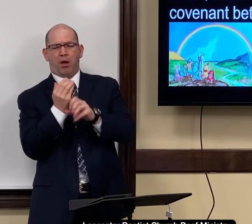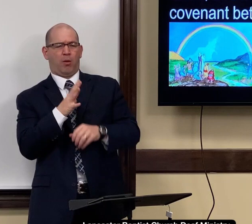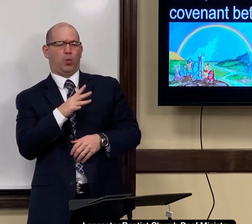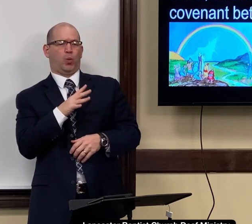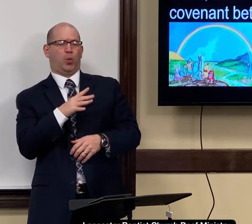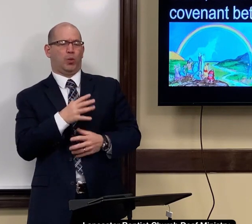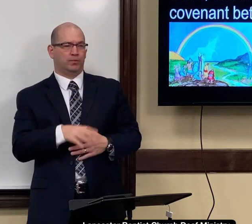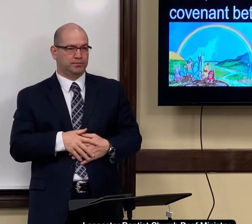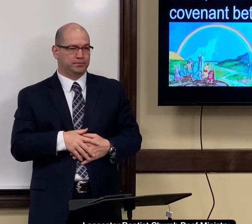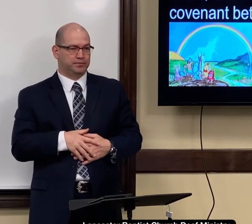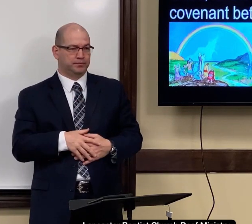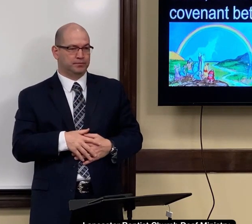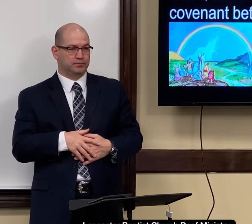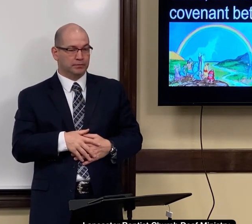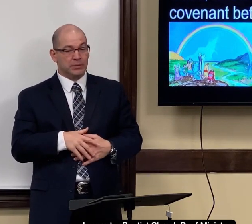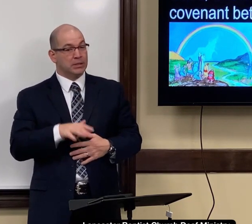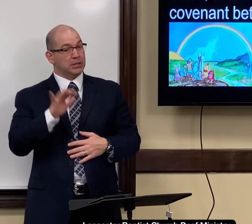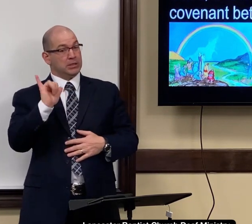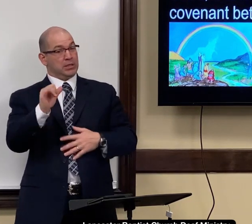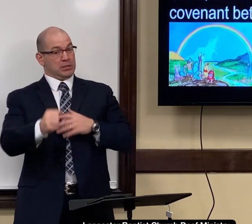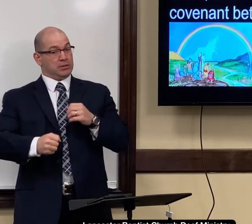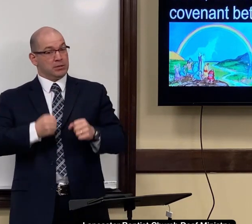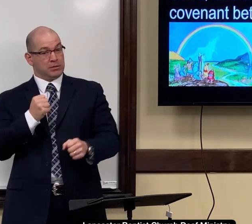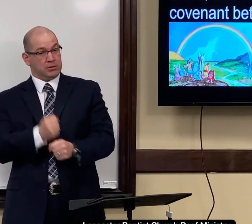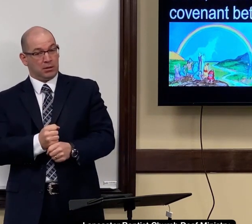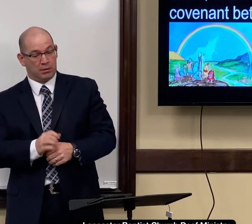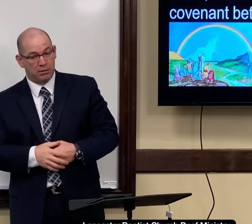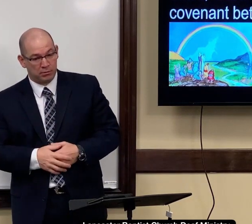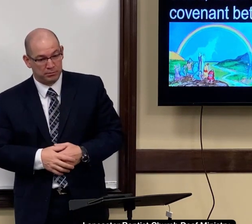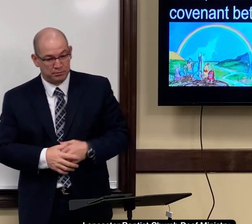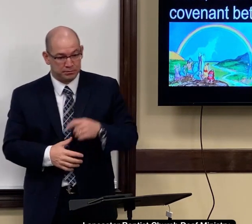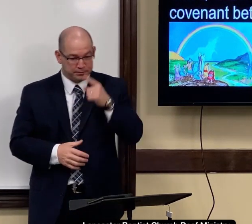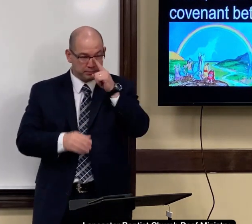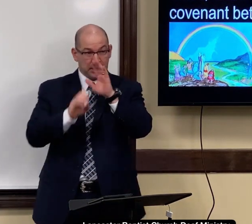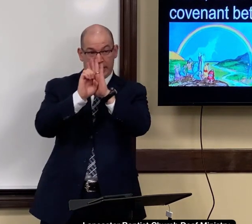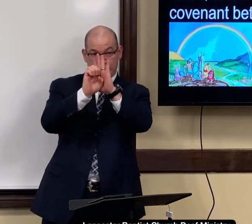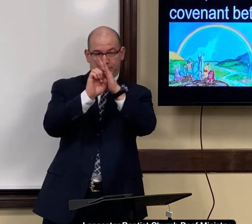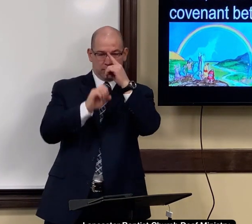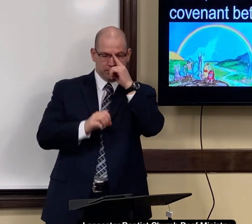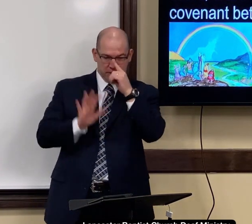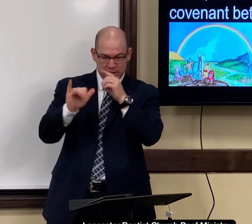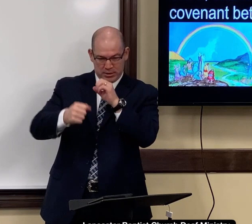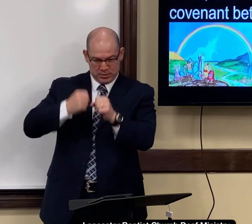so usually it was a super fancy car so that year for example